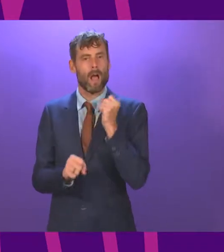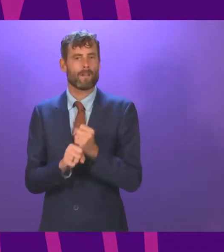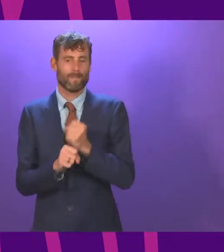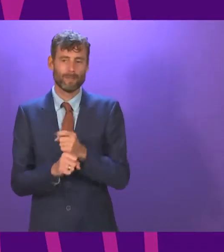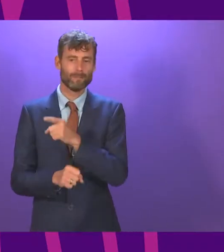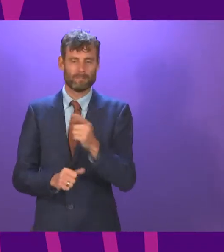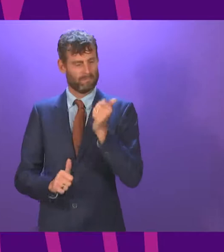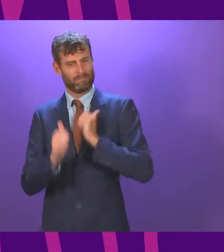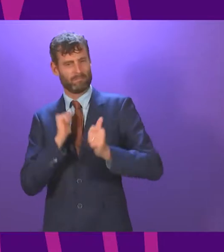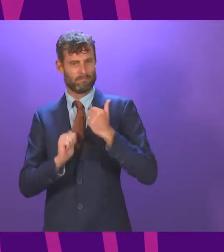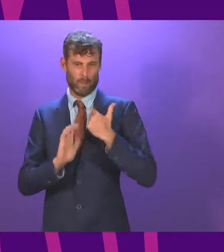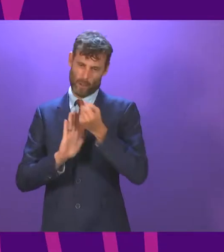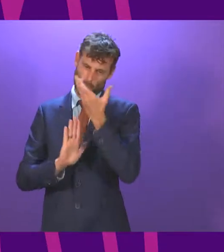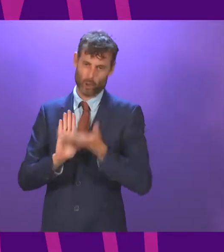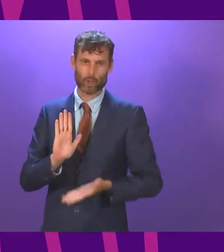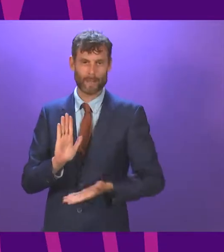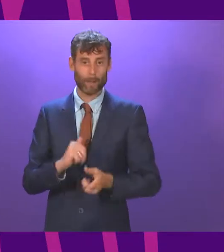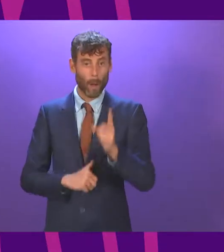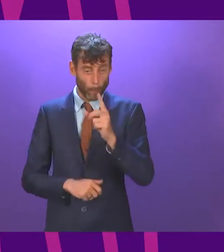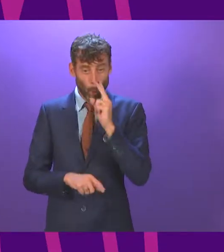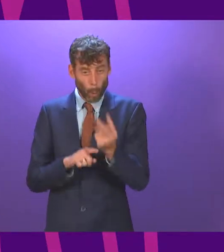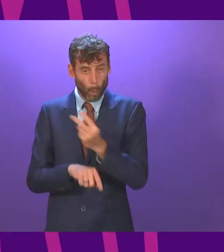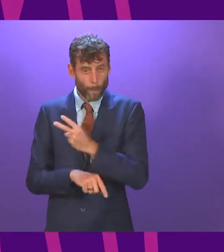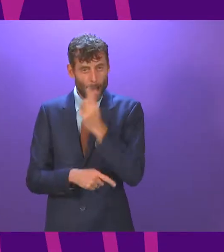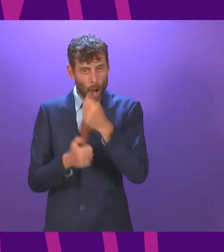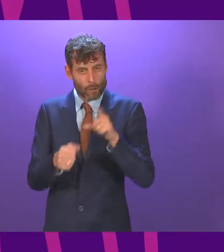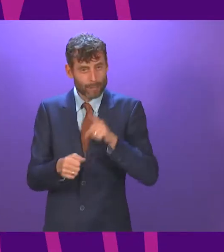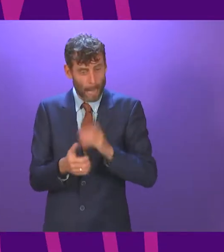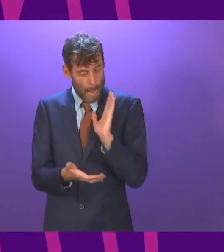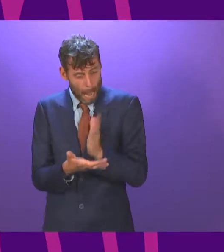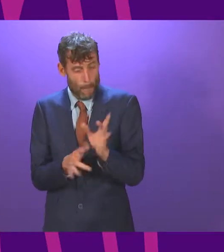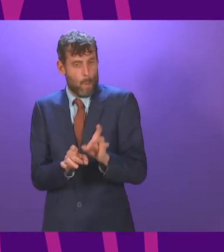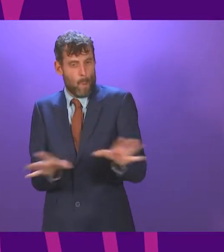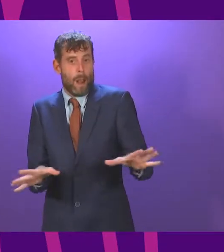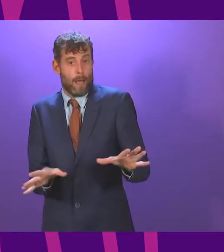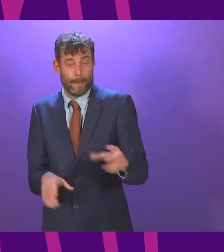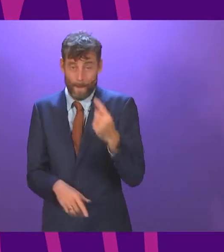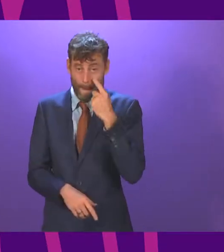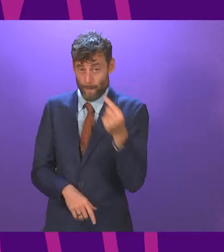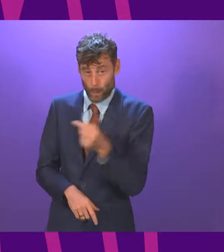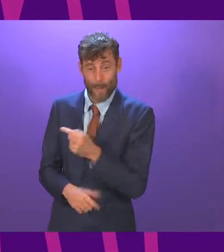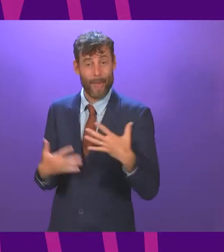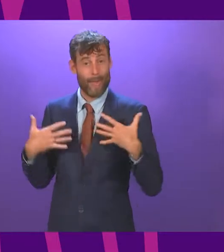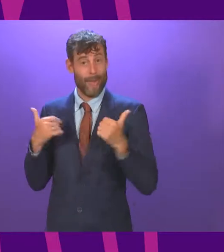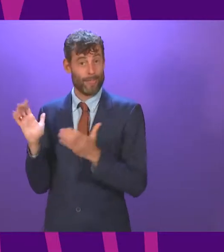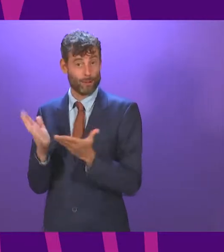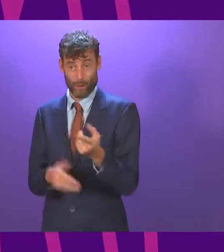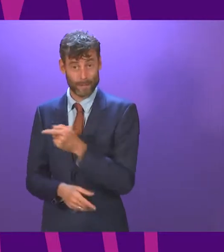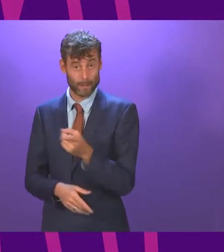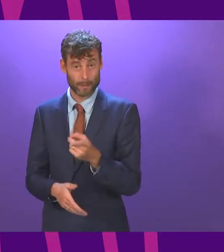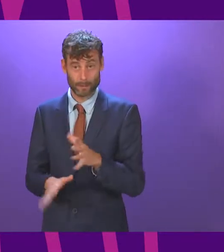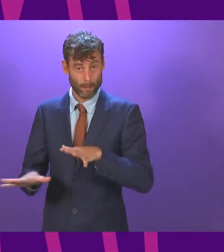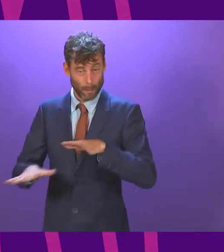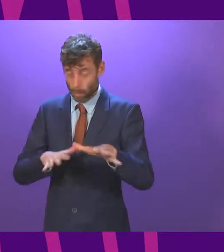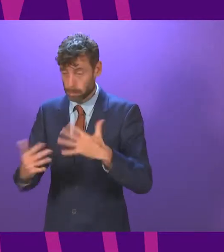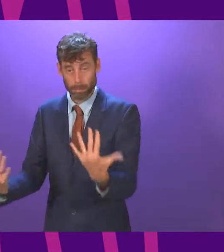but what have these 100 days really been marked by? Health services struggling to cope